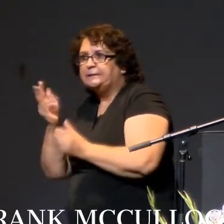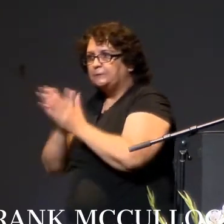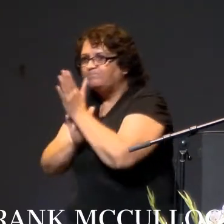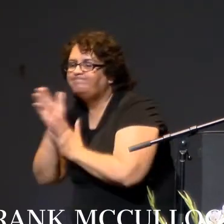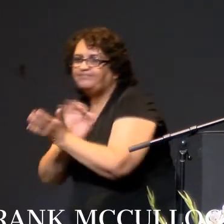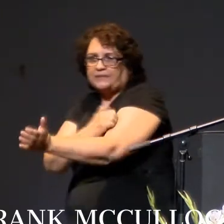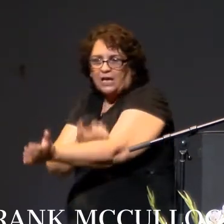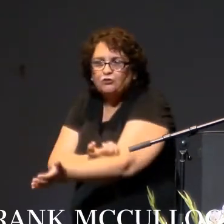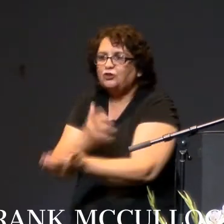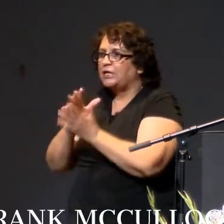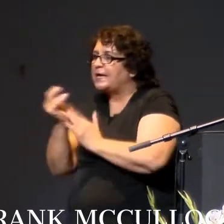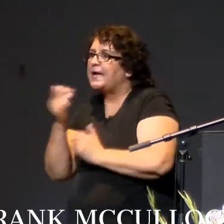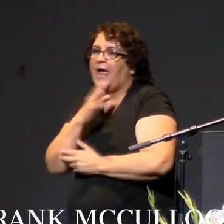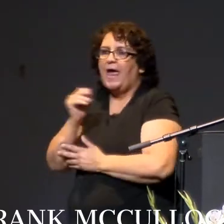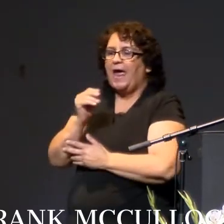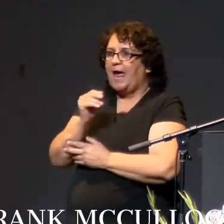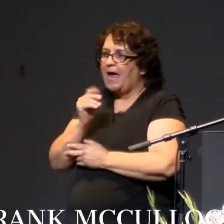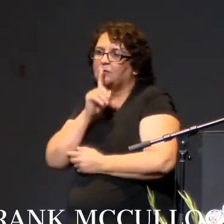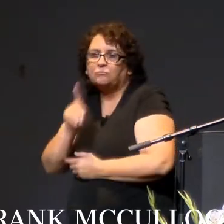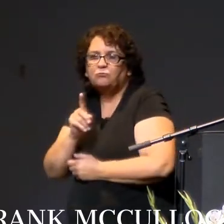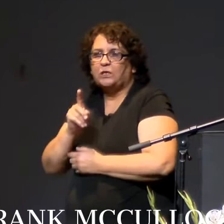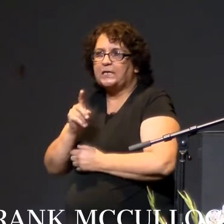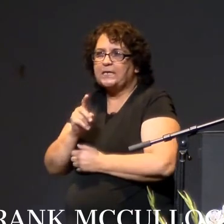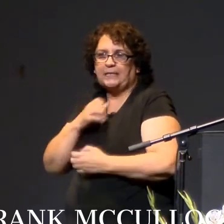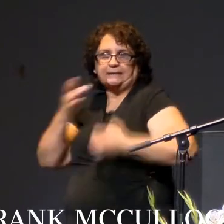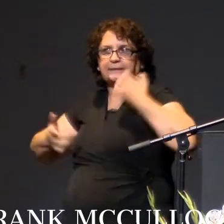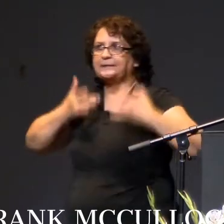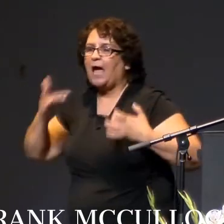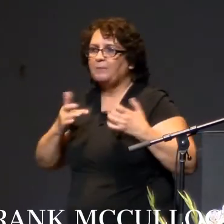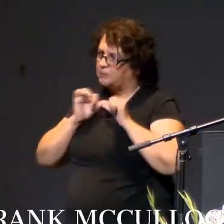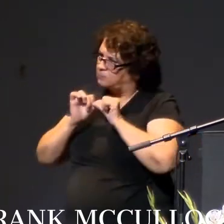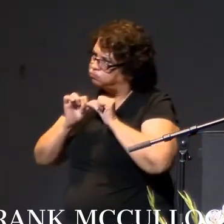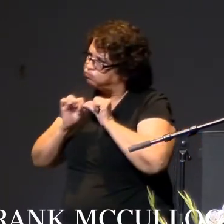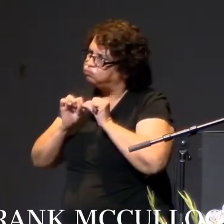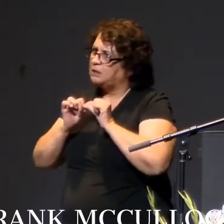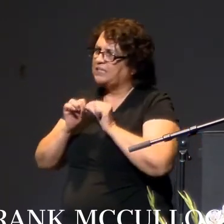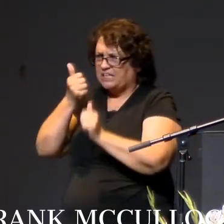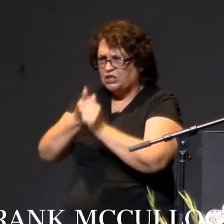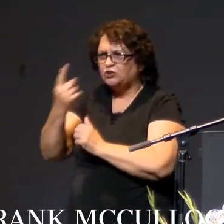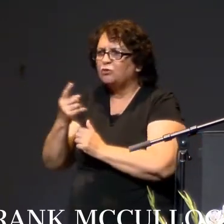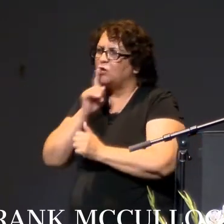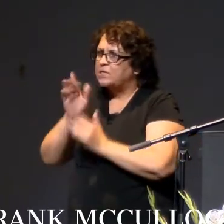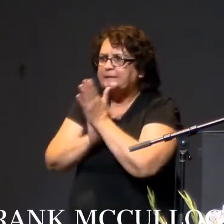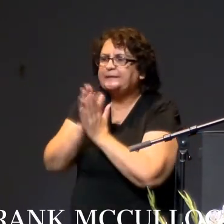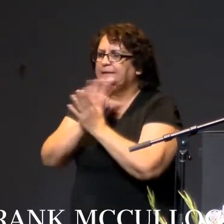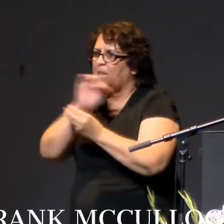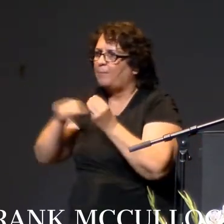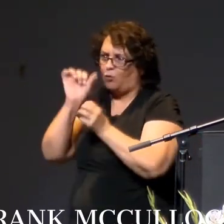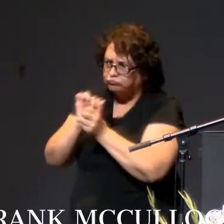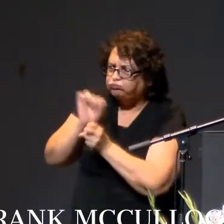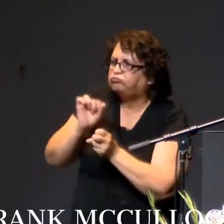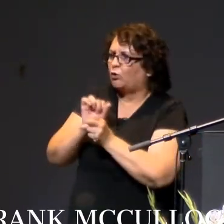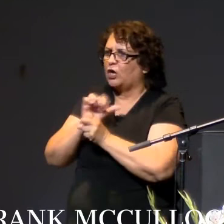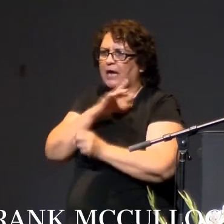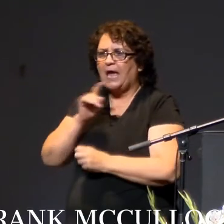vitality, patience, and endurance. Each and every one of you has been ambitious in your achievements, diligent in meeting